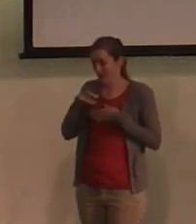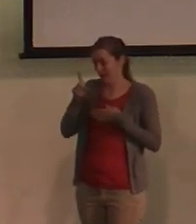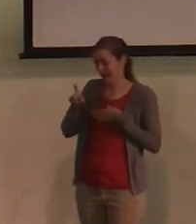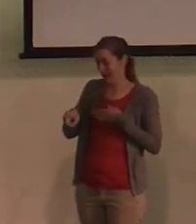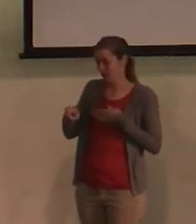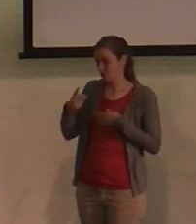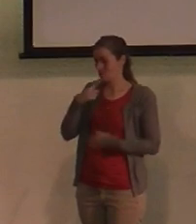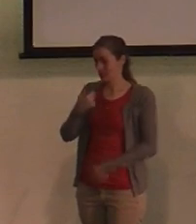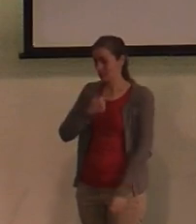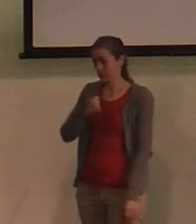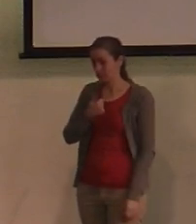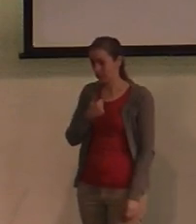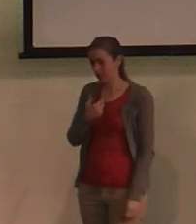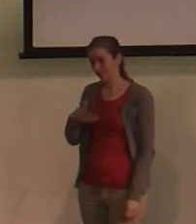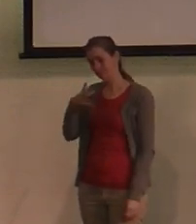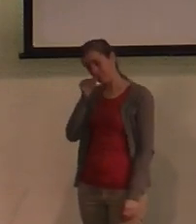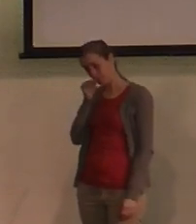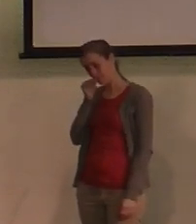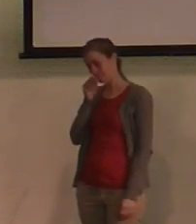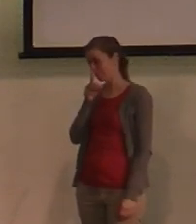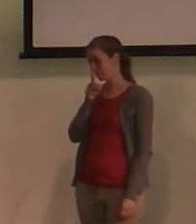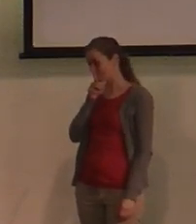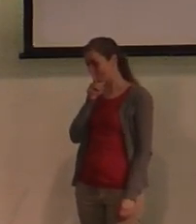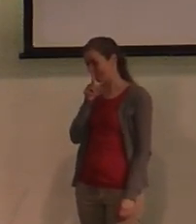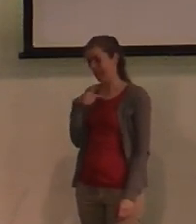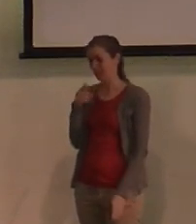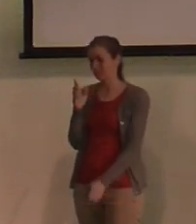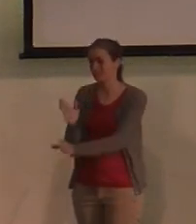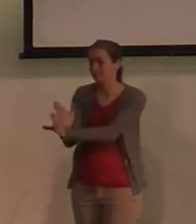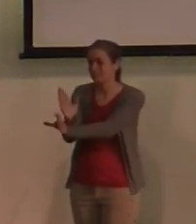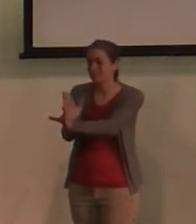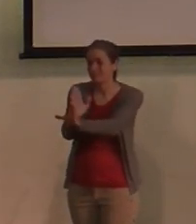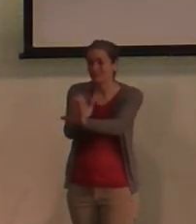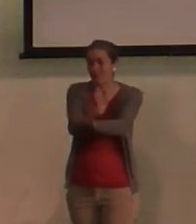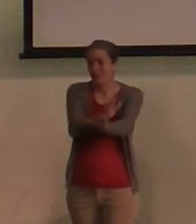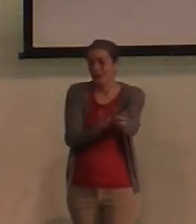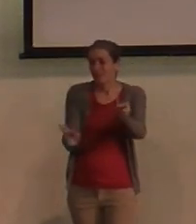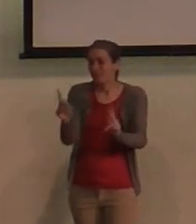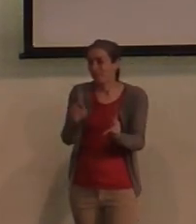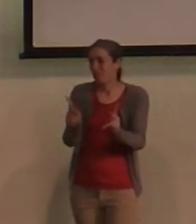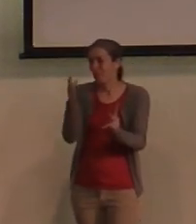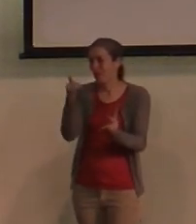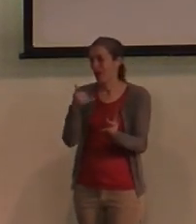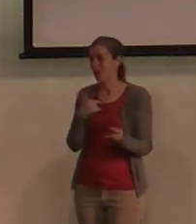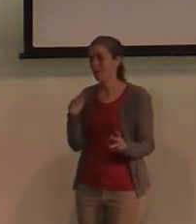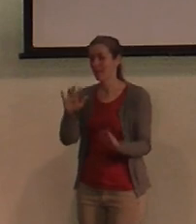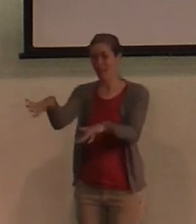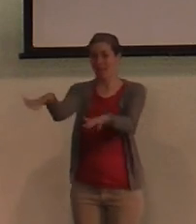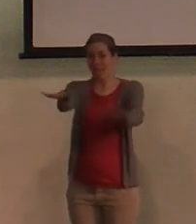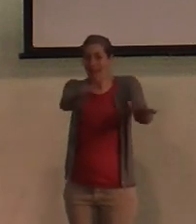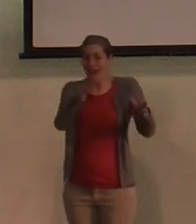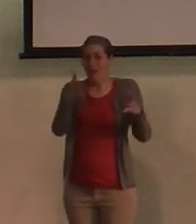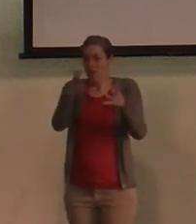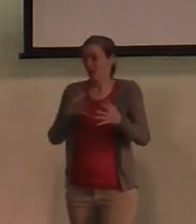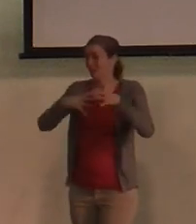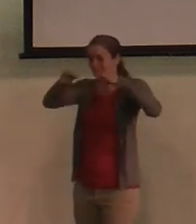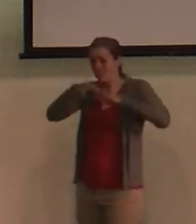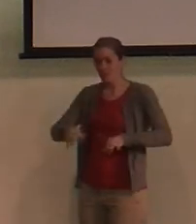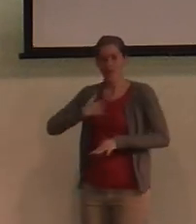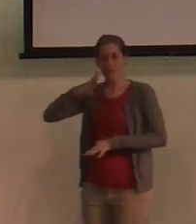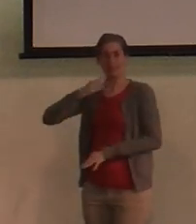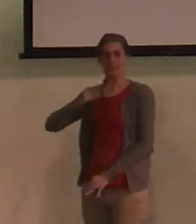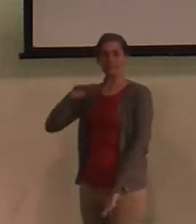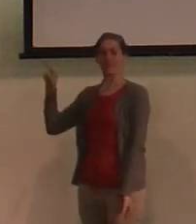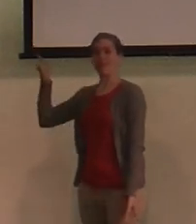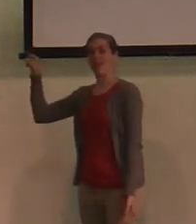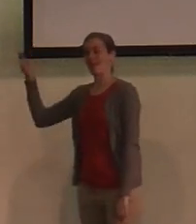up. You know, it's like you're annoying people because you're just like, hey, I just want to tell you about this experience that I had.